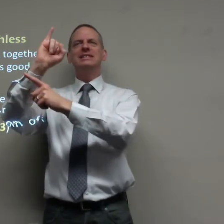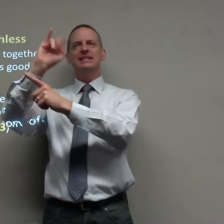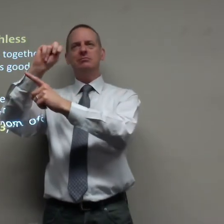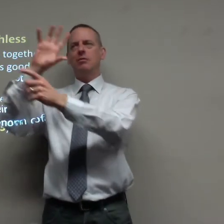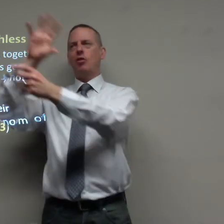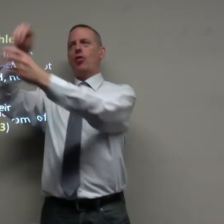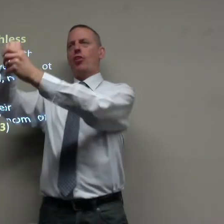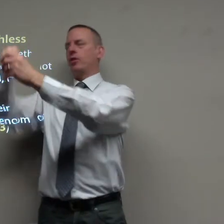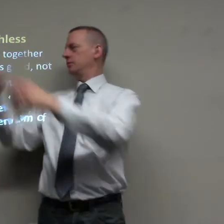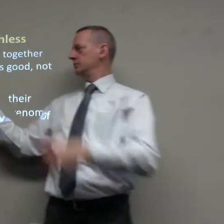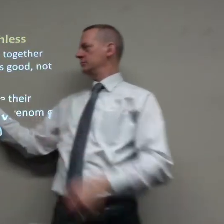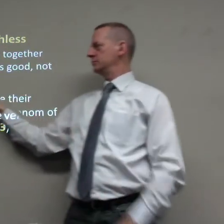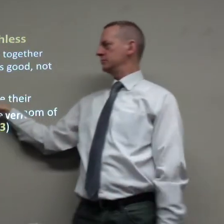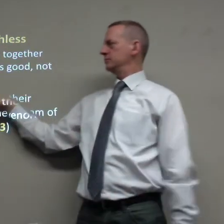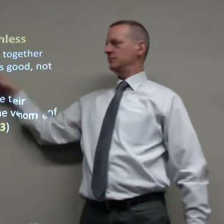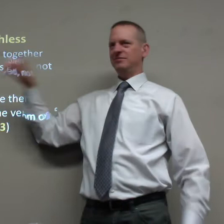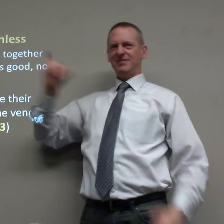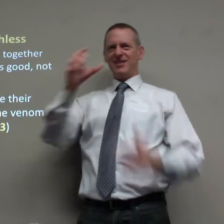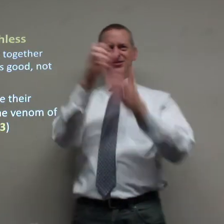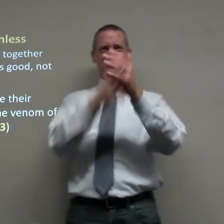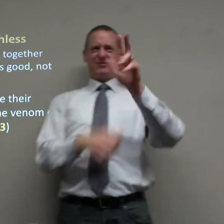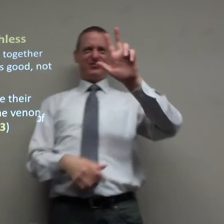because personal people the system are centered